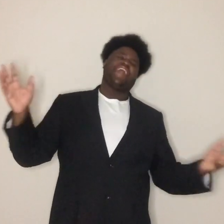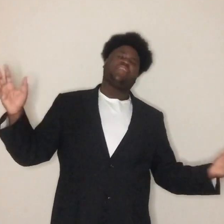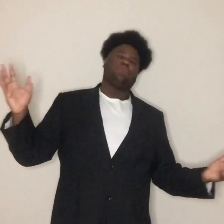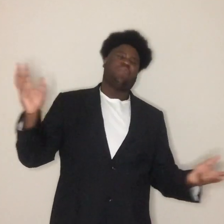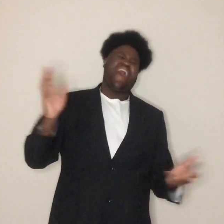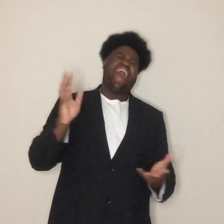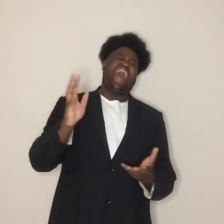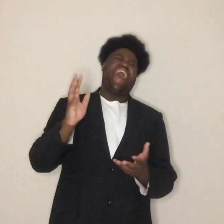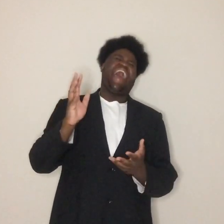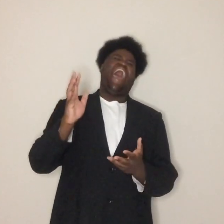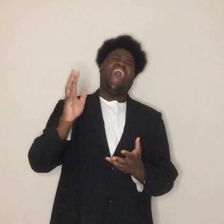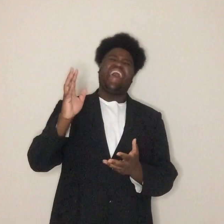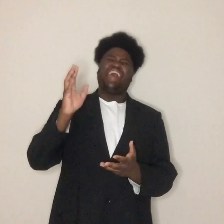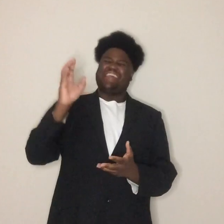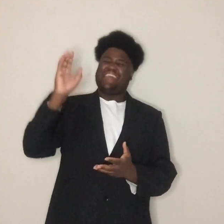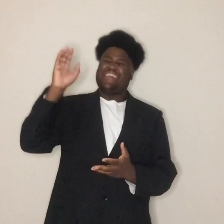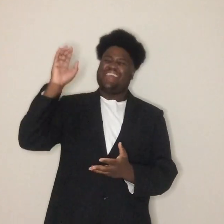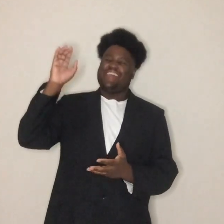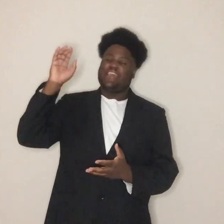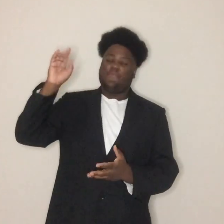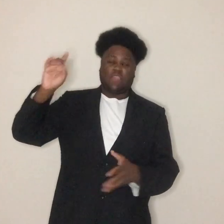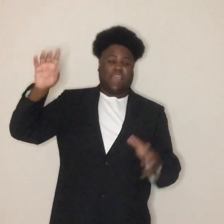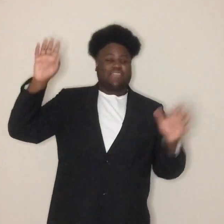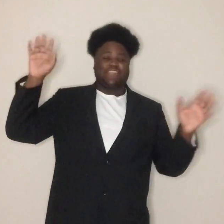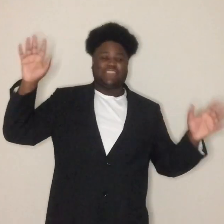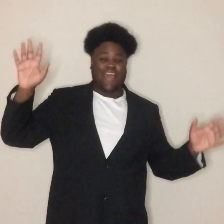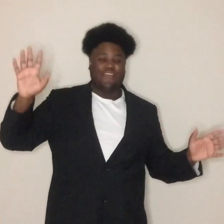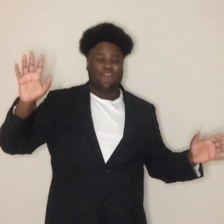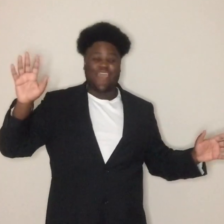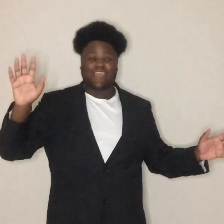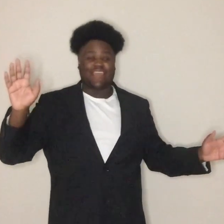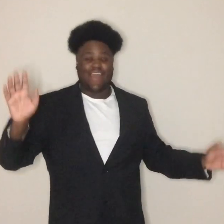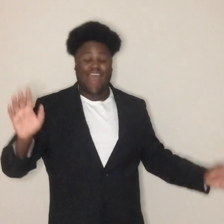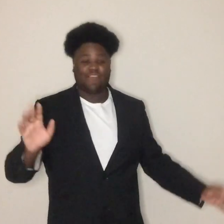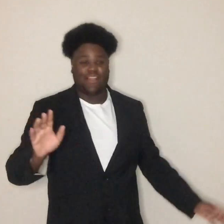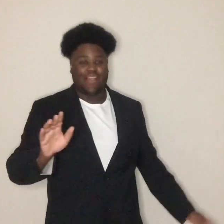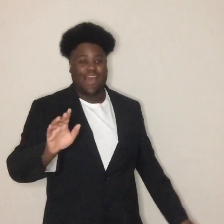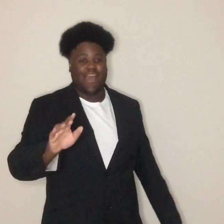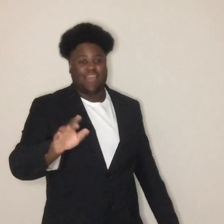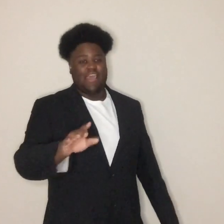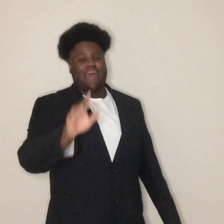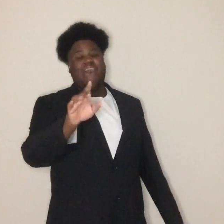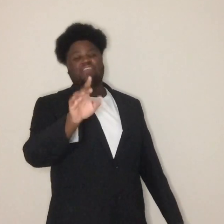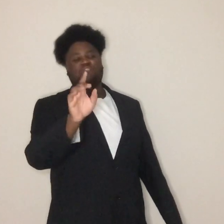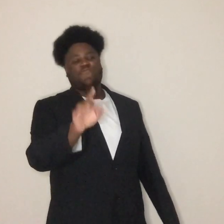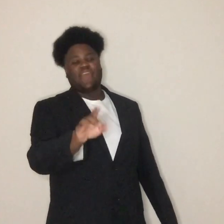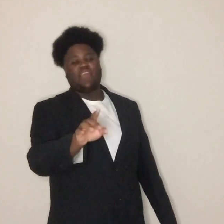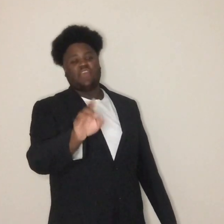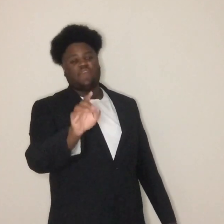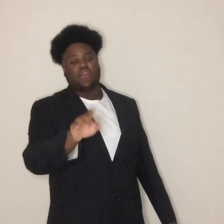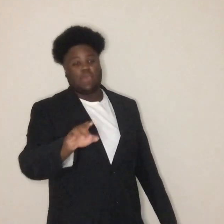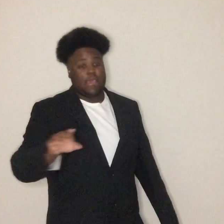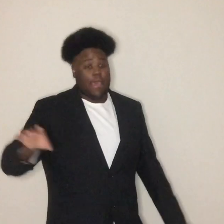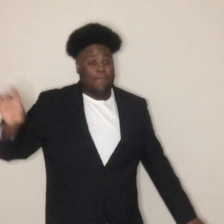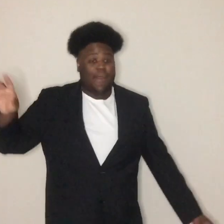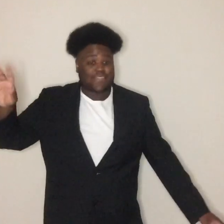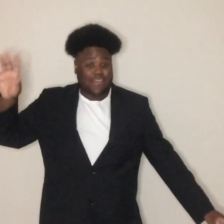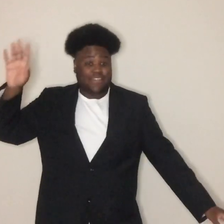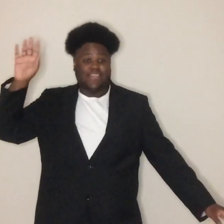night away Cause I think I'm alone at his favorite Mouse and a